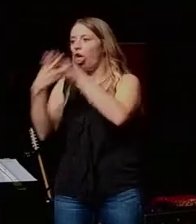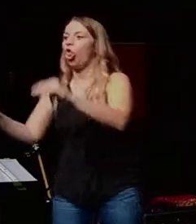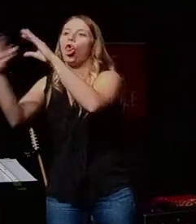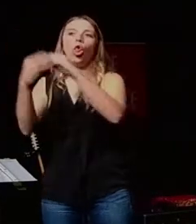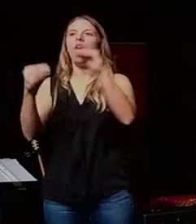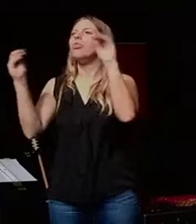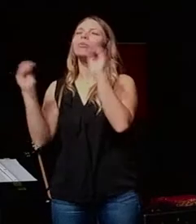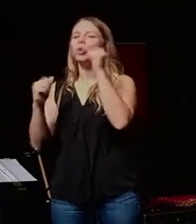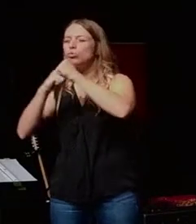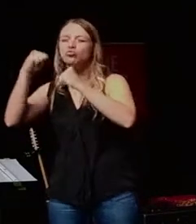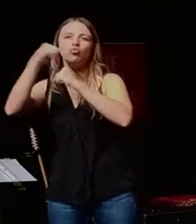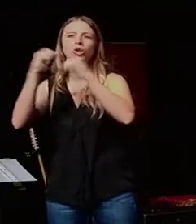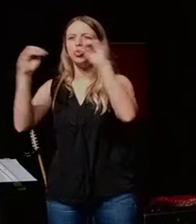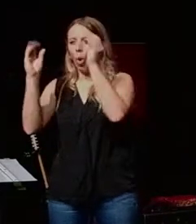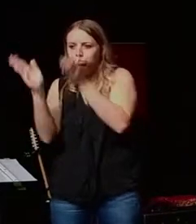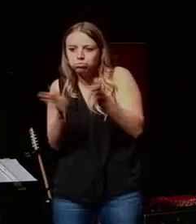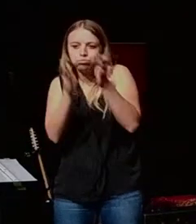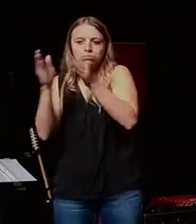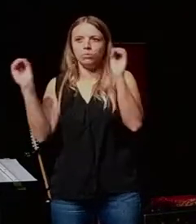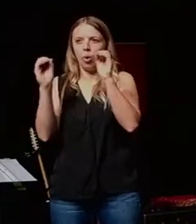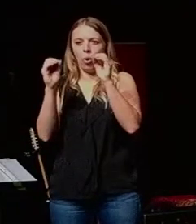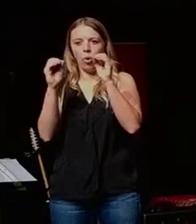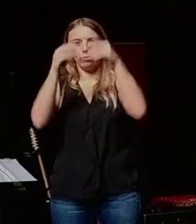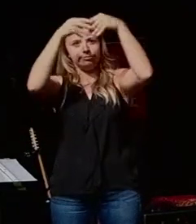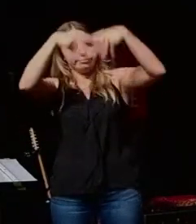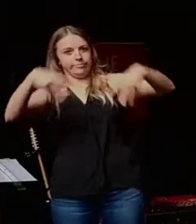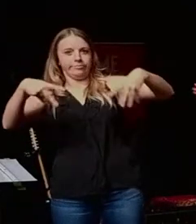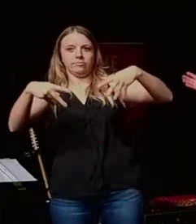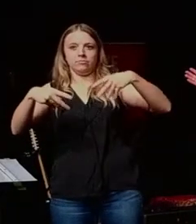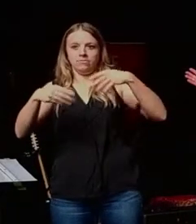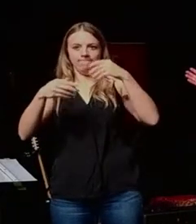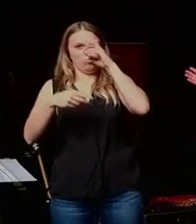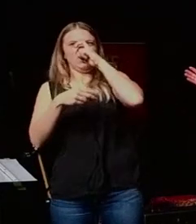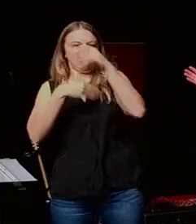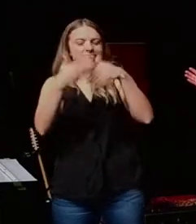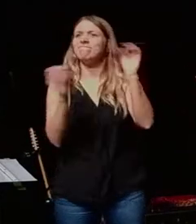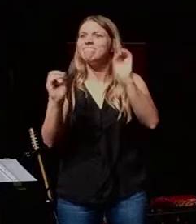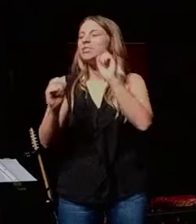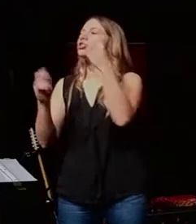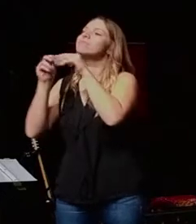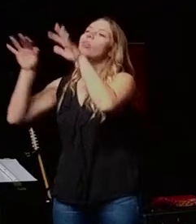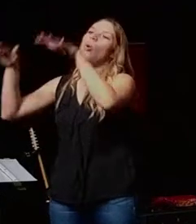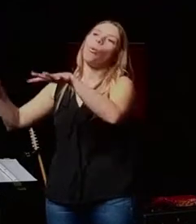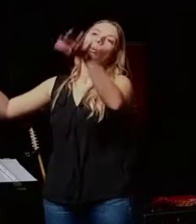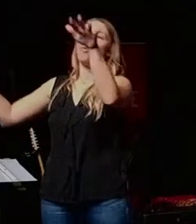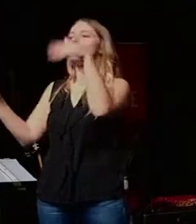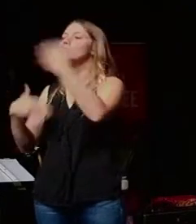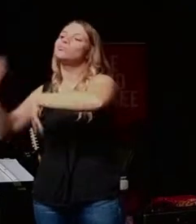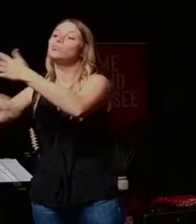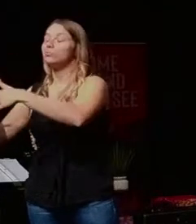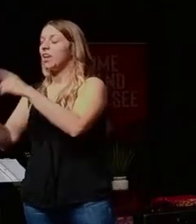a lot of structure. There was not a lot of hierarchy. It was just entrepreneurial. It just flowed, right? And then a few